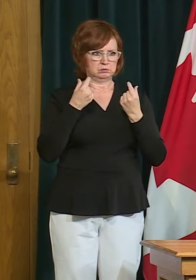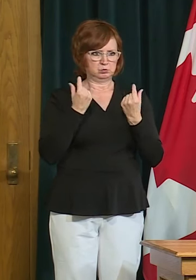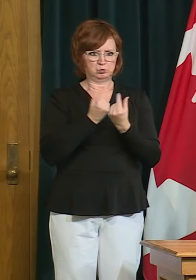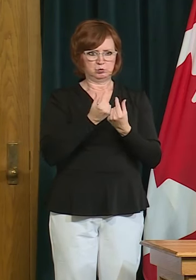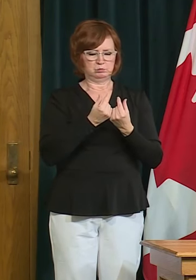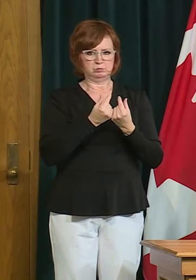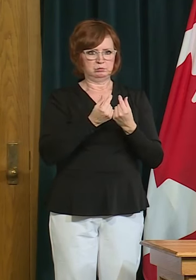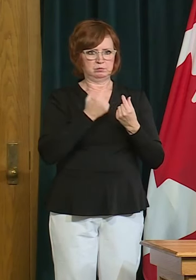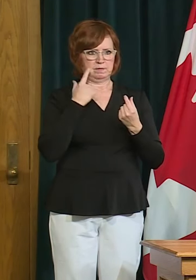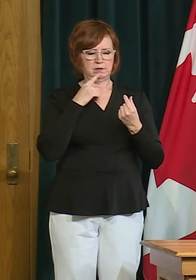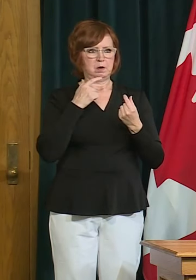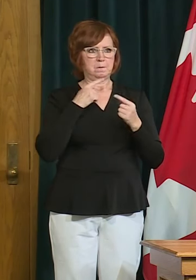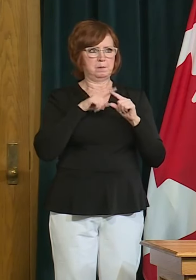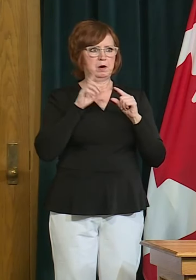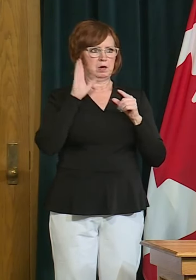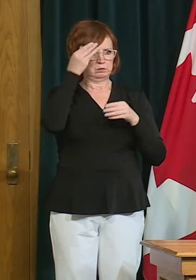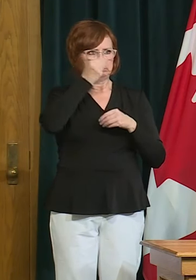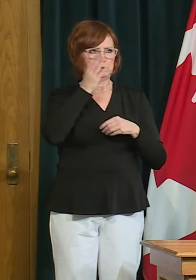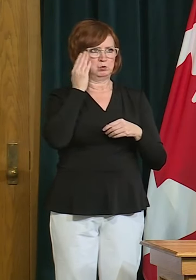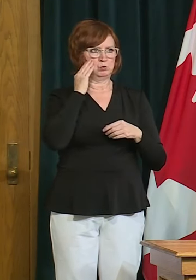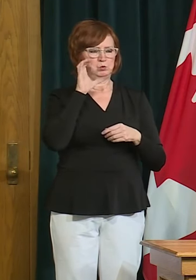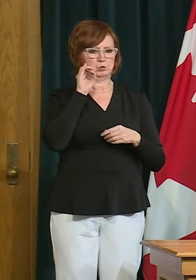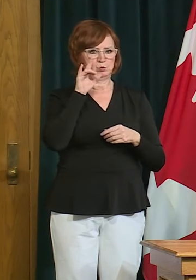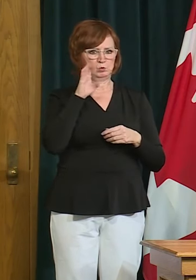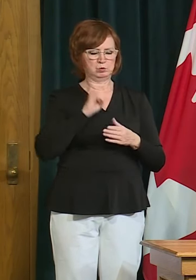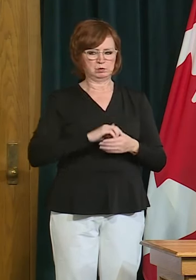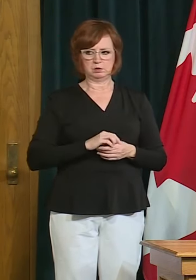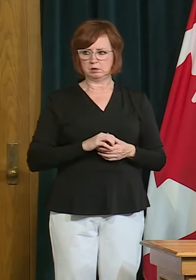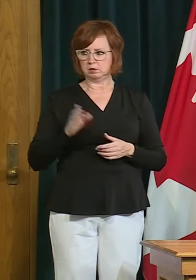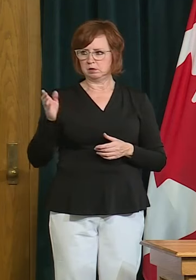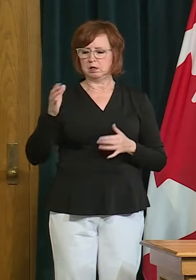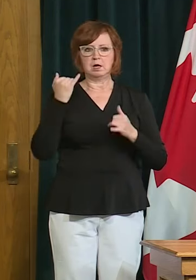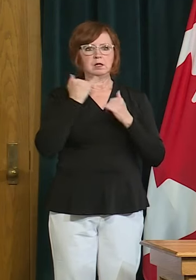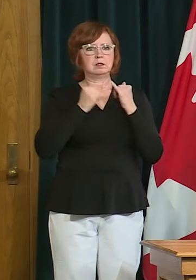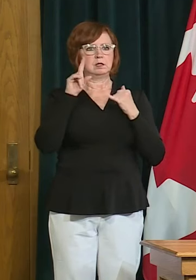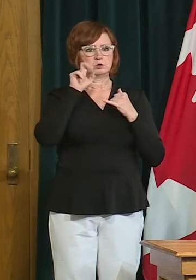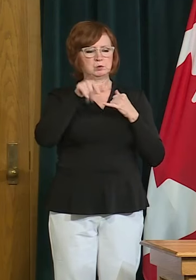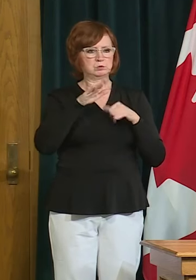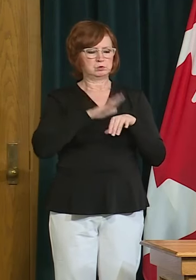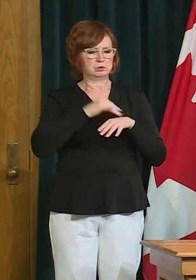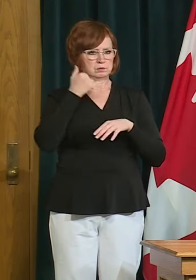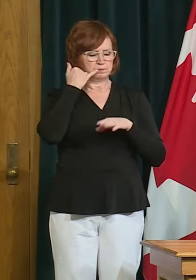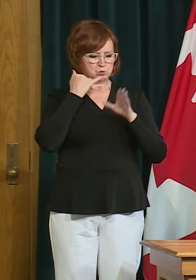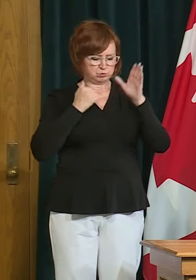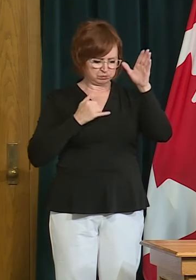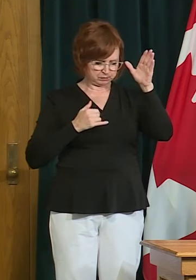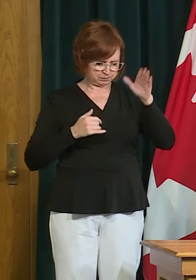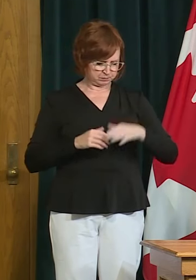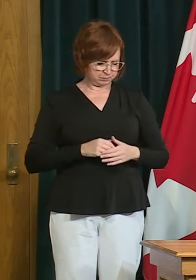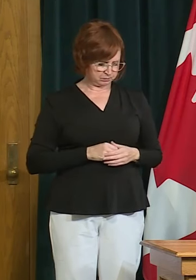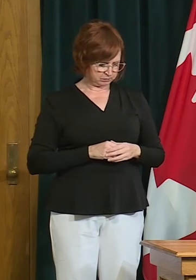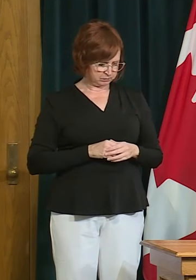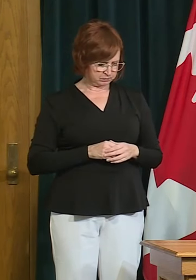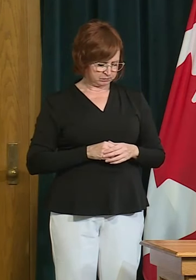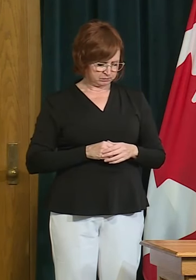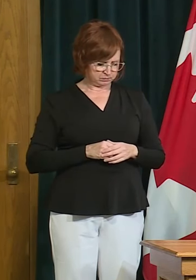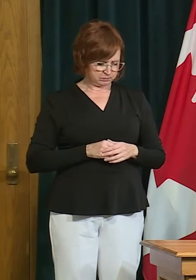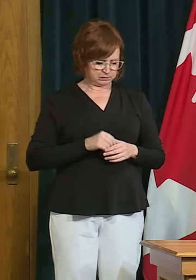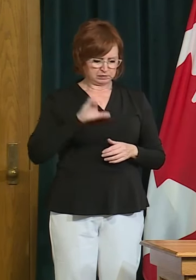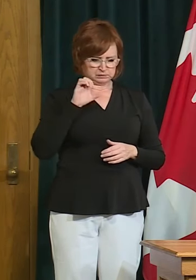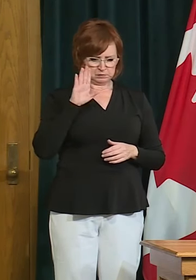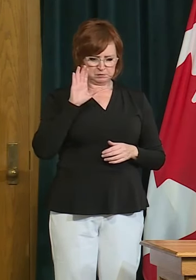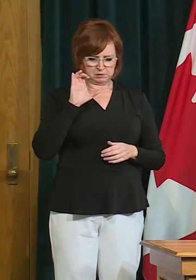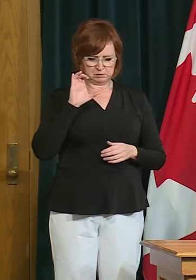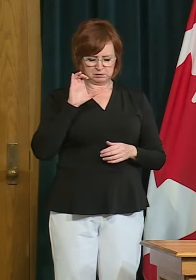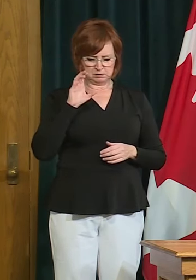with some clarification on that cool and we'll take our last question from the phone line we have alicia bridges with